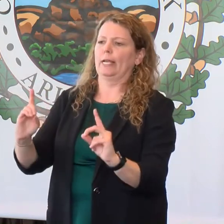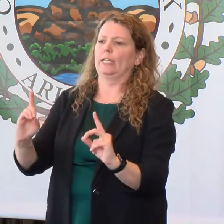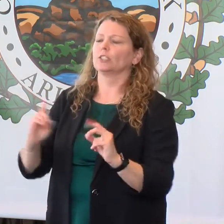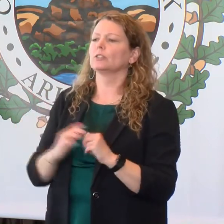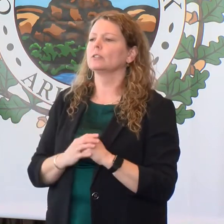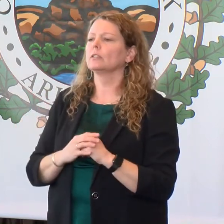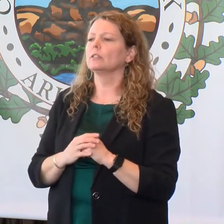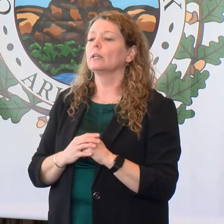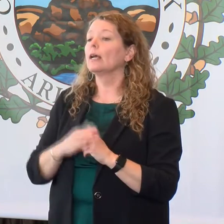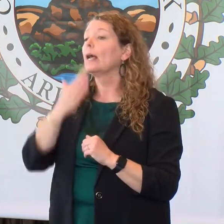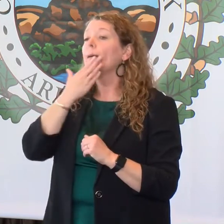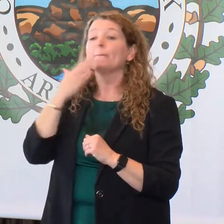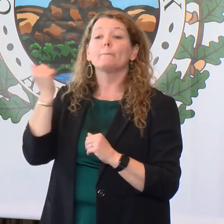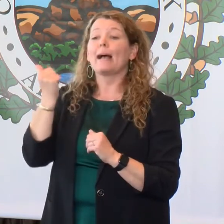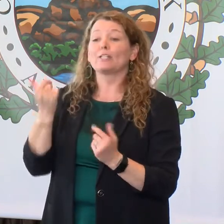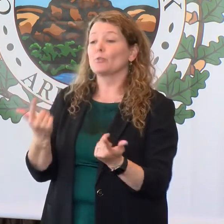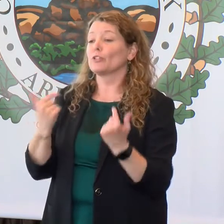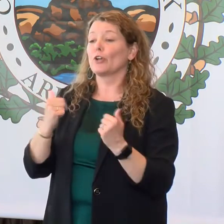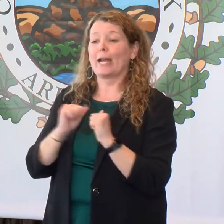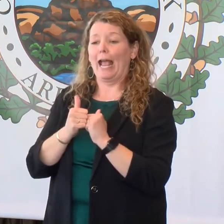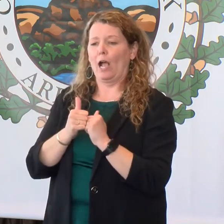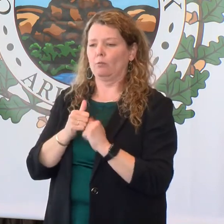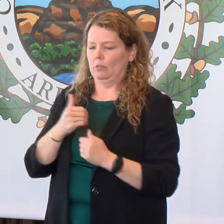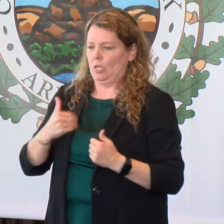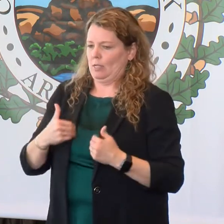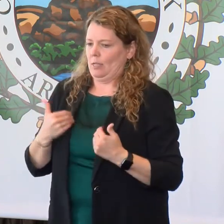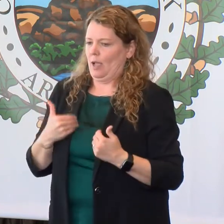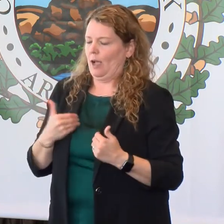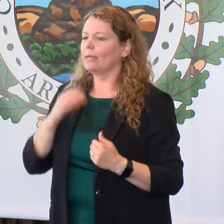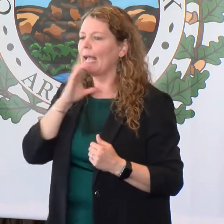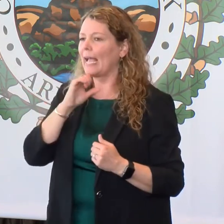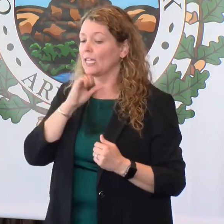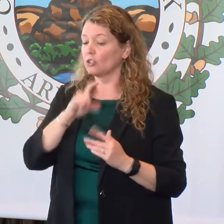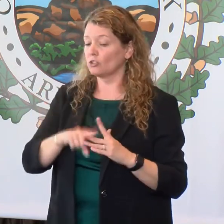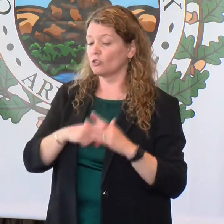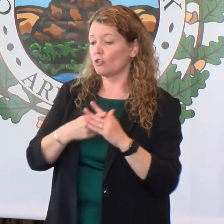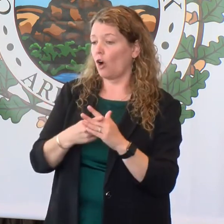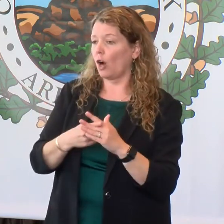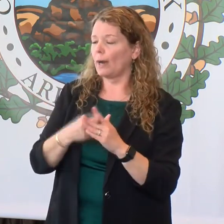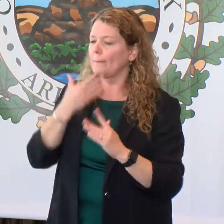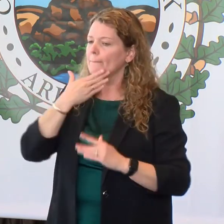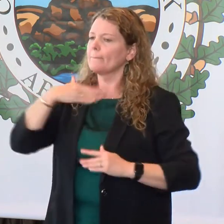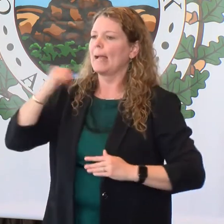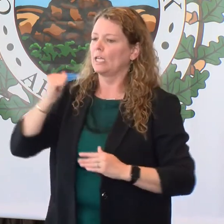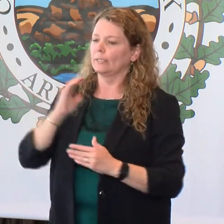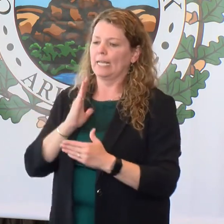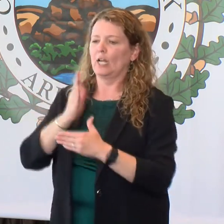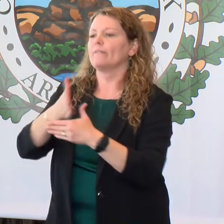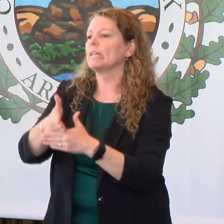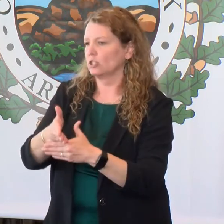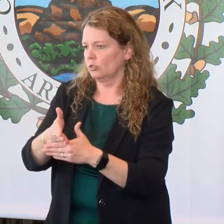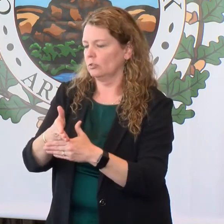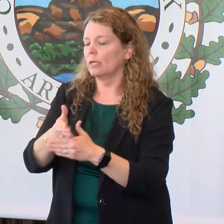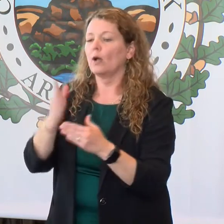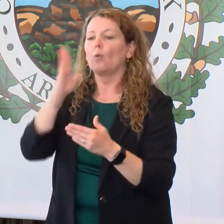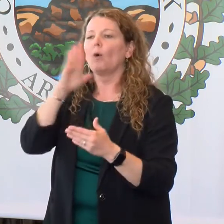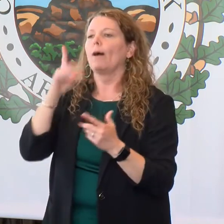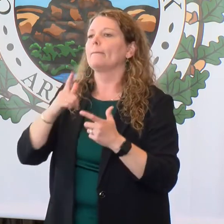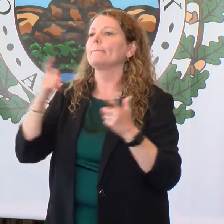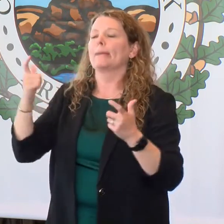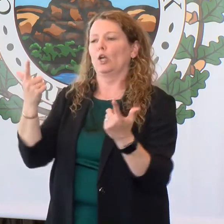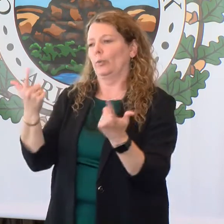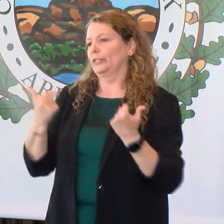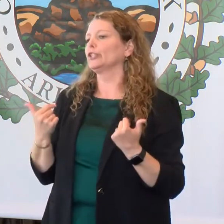best return on investment is within the earliest ages. The earlier we start with high-quality early childhood education, the bigger the payoff